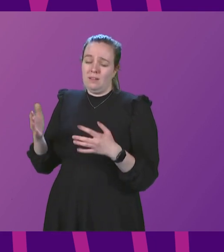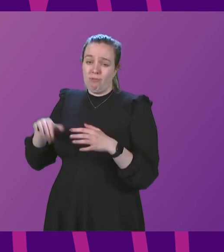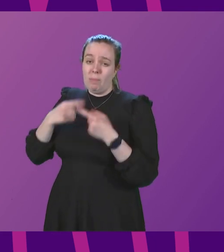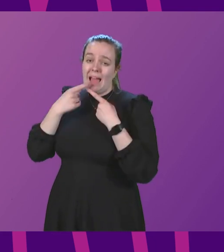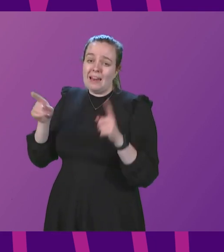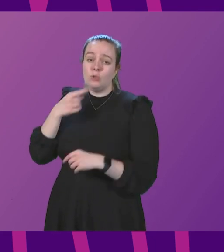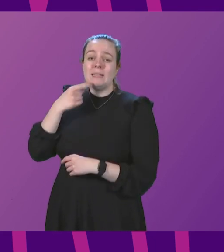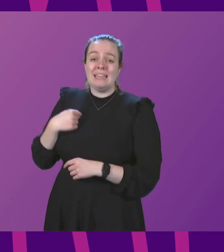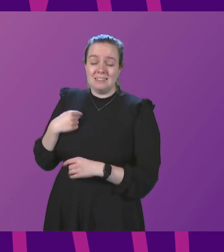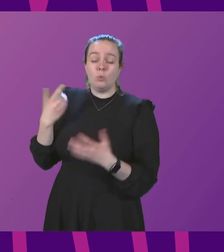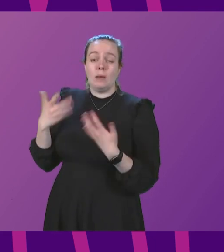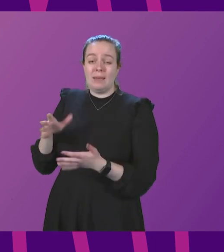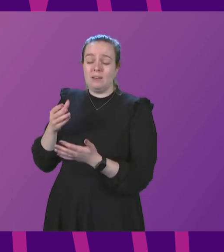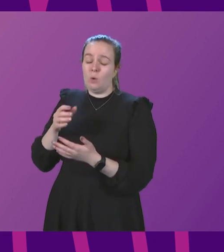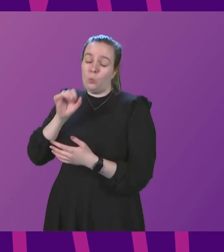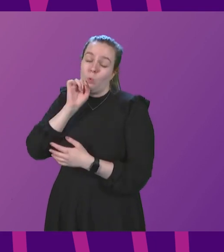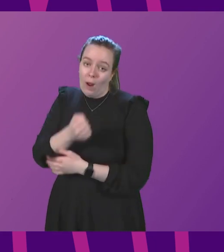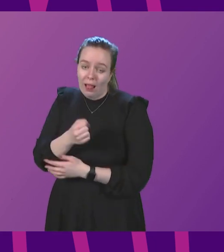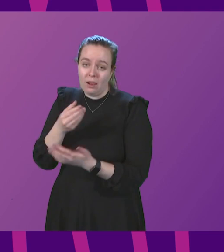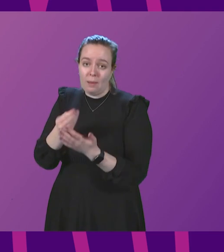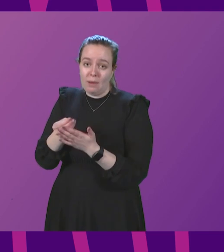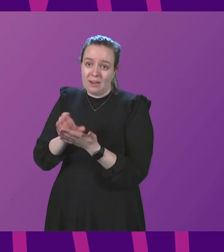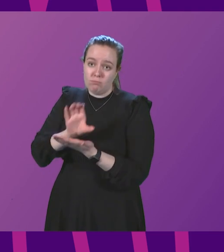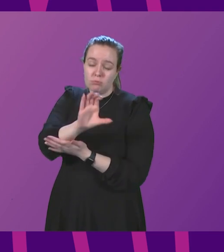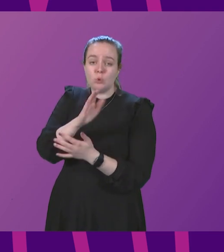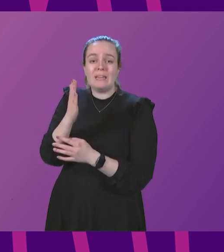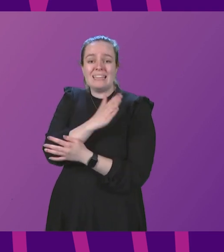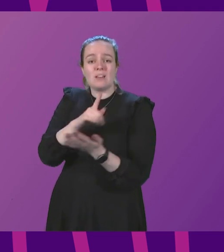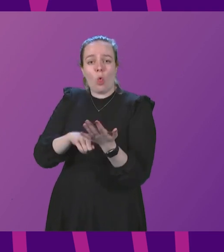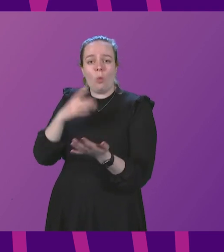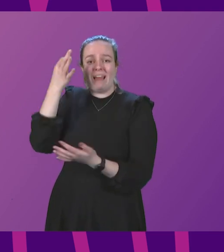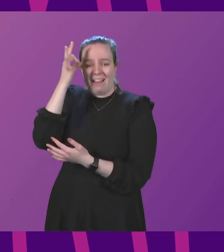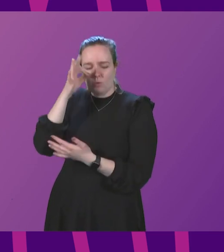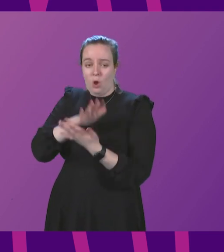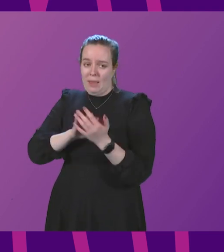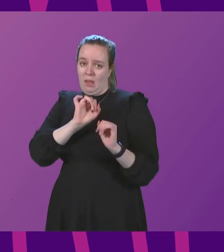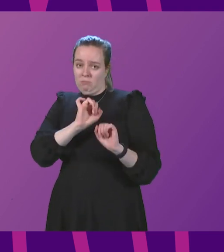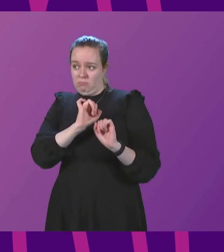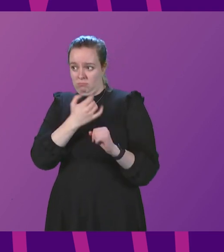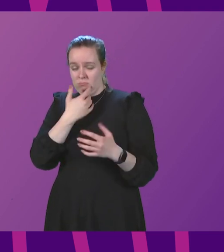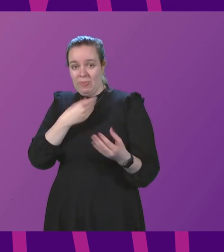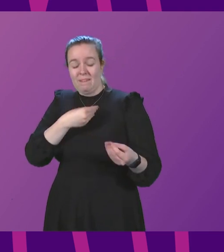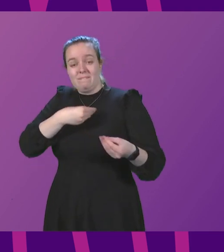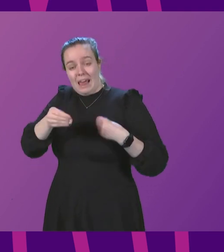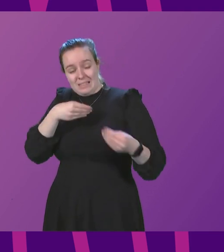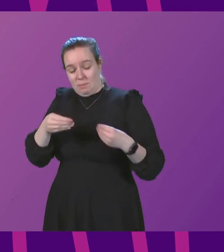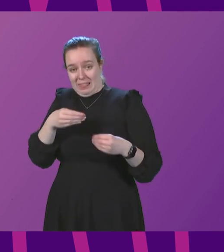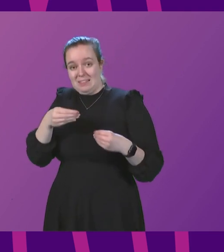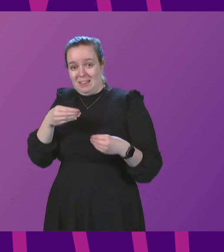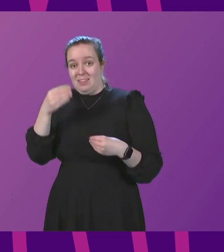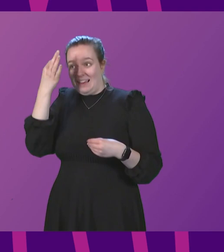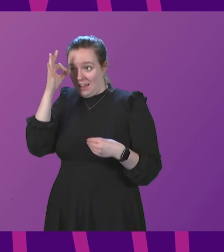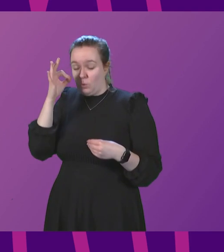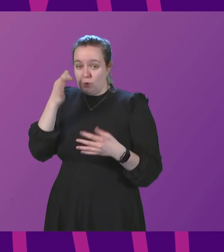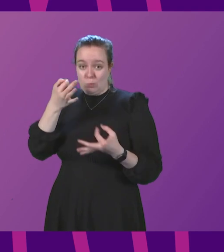yesterday we have given money or will be giving money to East Lothian council that will allow them using the flexibility that councils